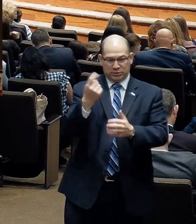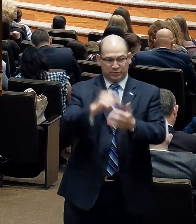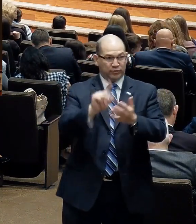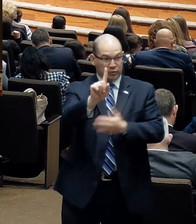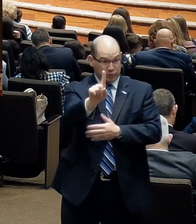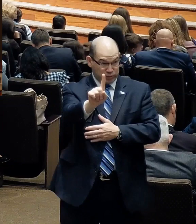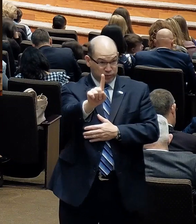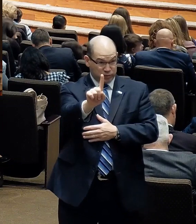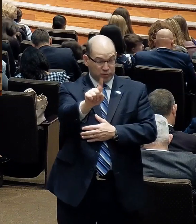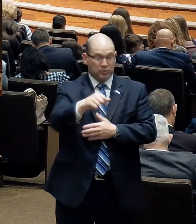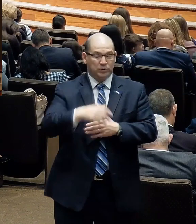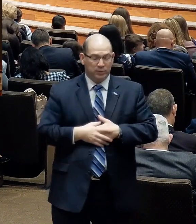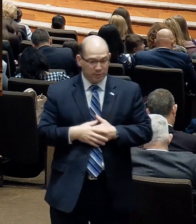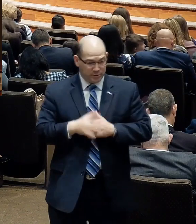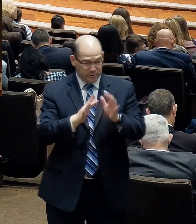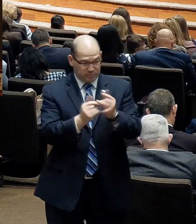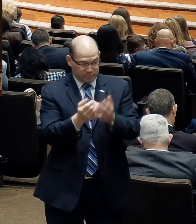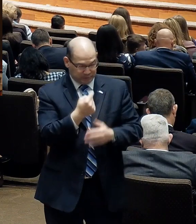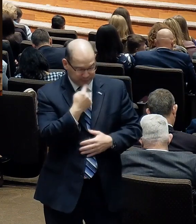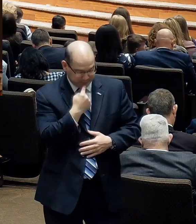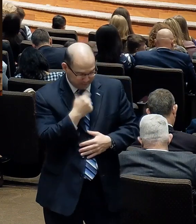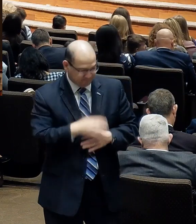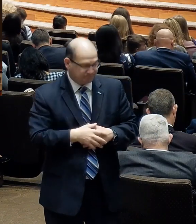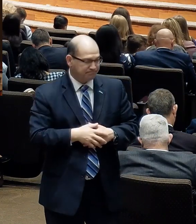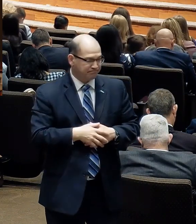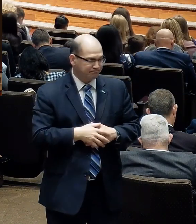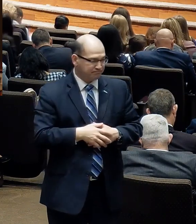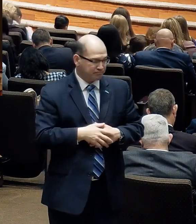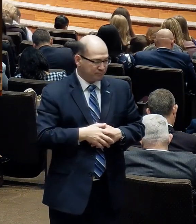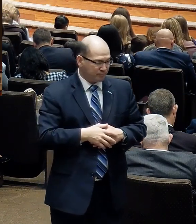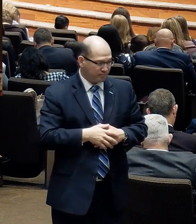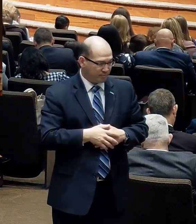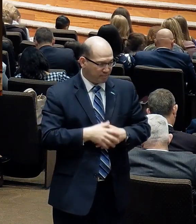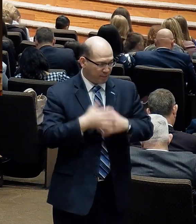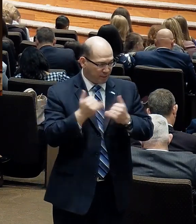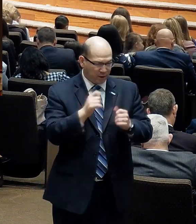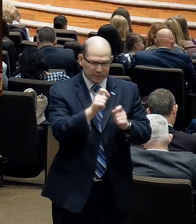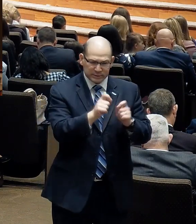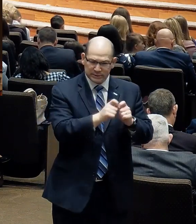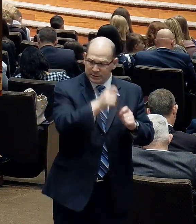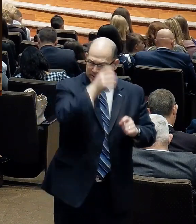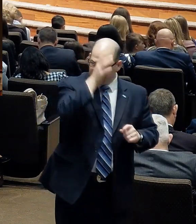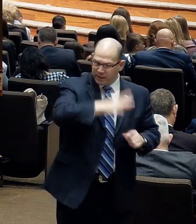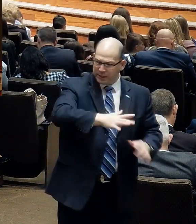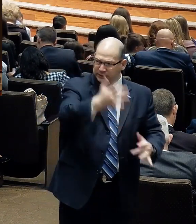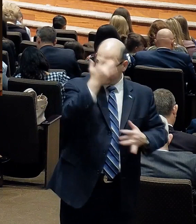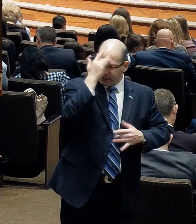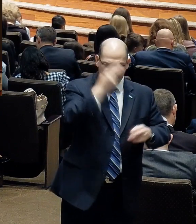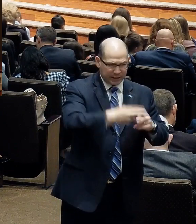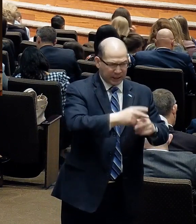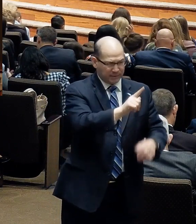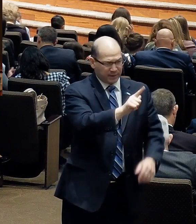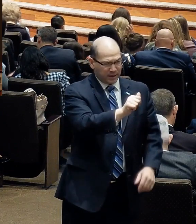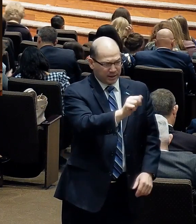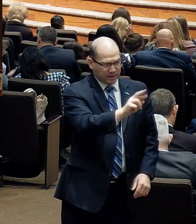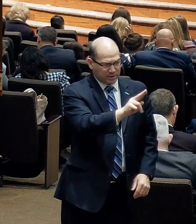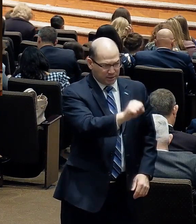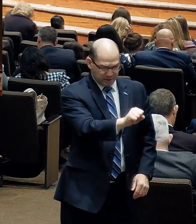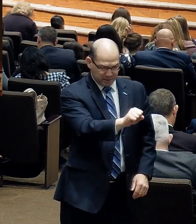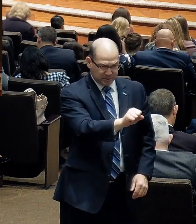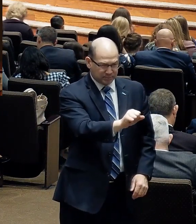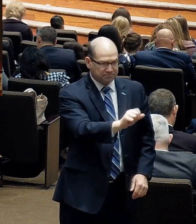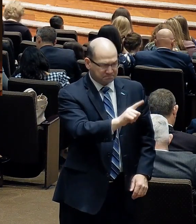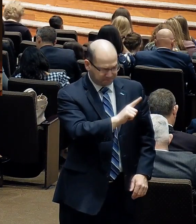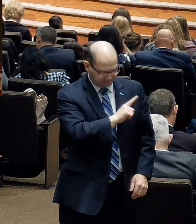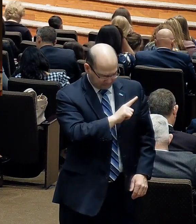verse number one, the Bible says. Now, a certain man was sick named Lazarus of Bethany, the town of Mary